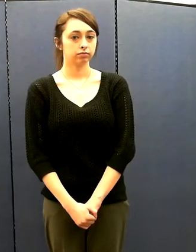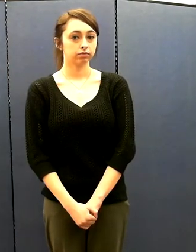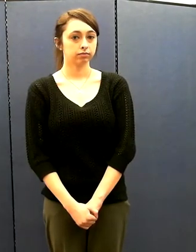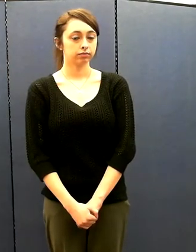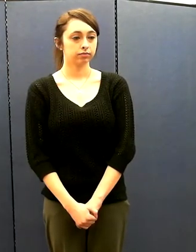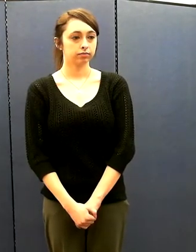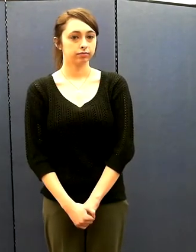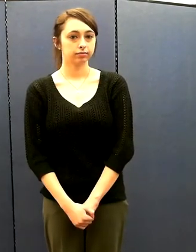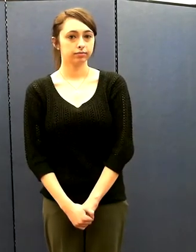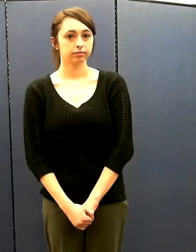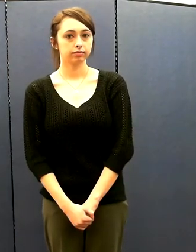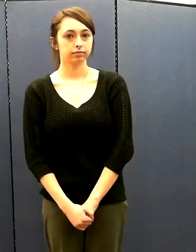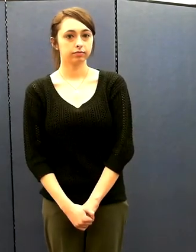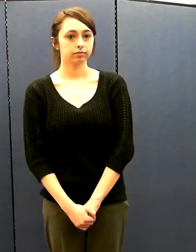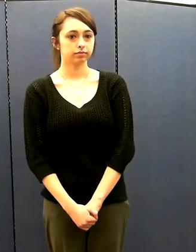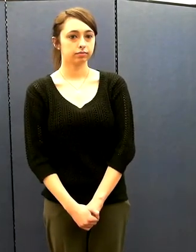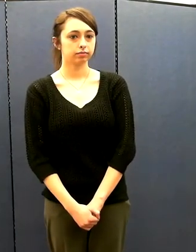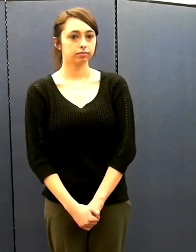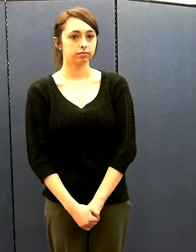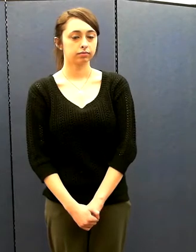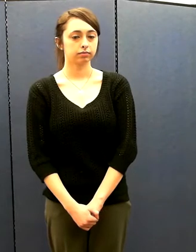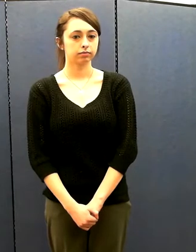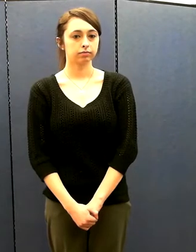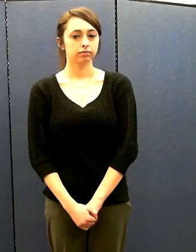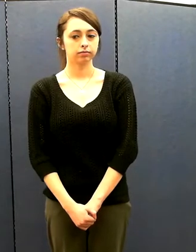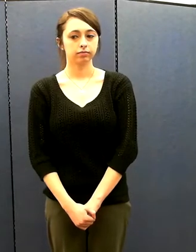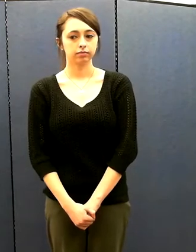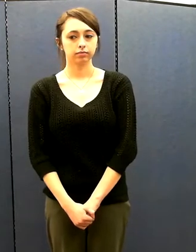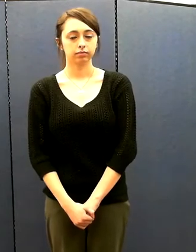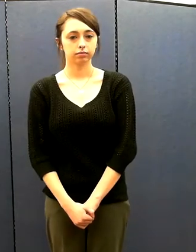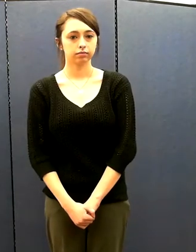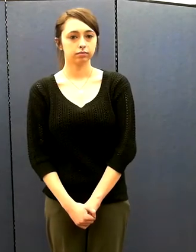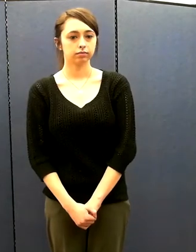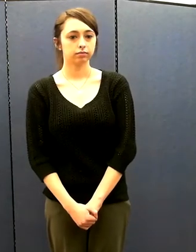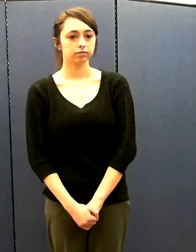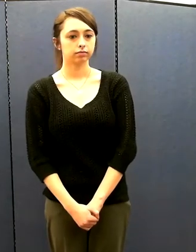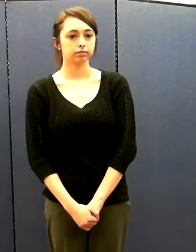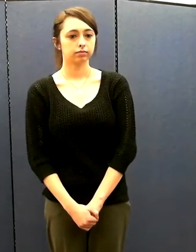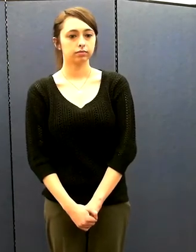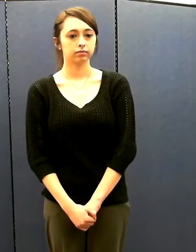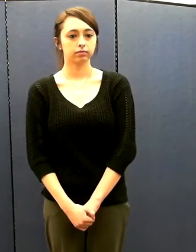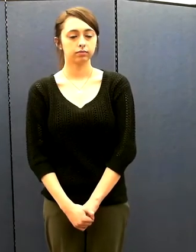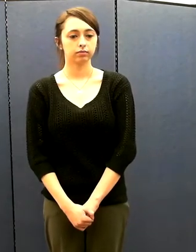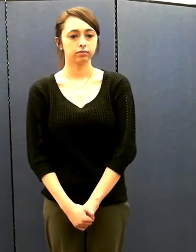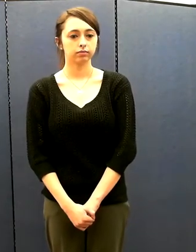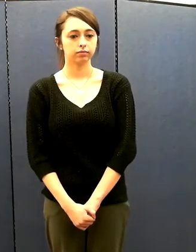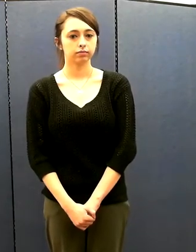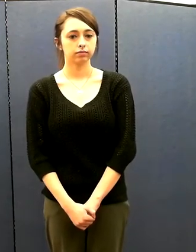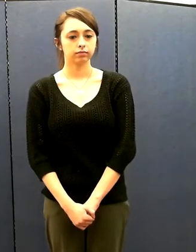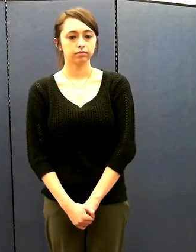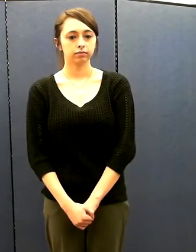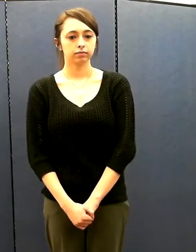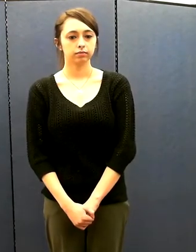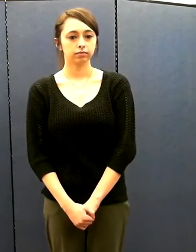It's a state program that's designed to teach beginning motorcyclists and experienced motorcyclists how to become safer